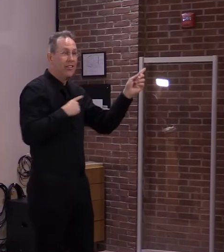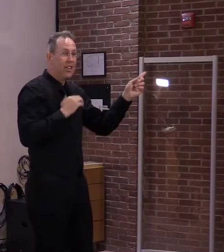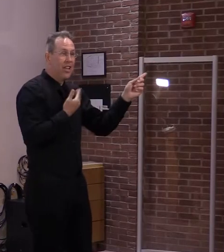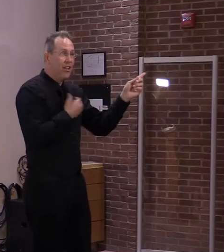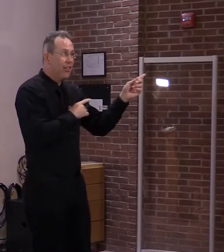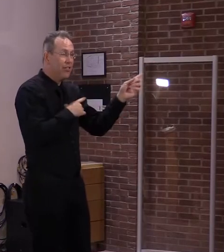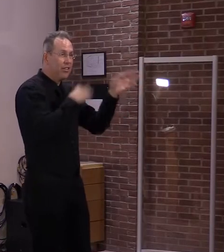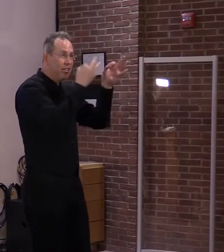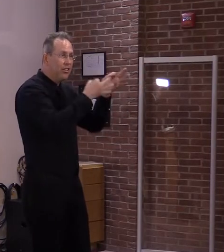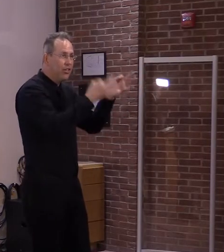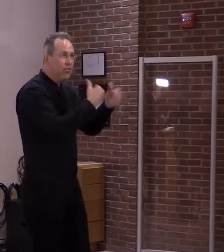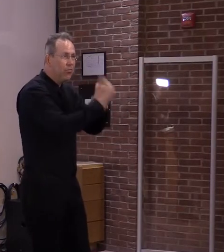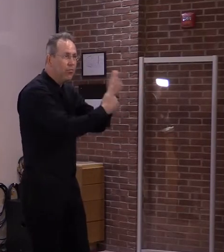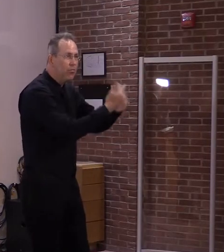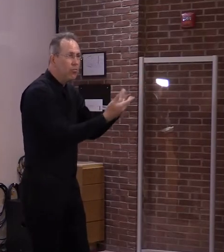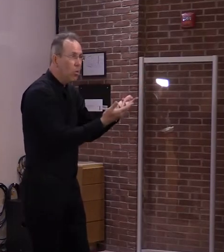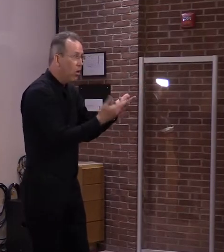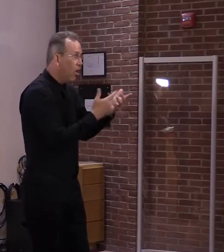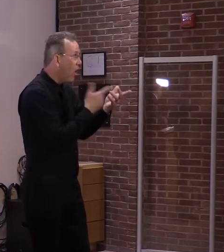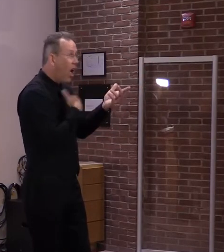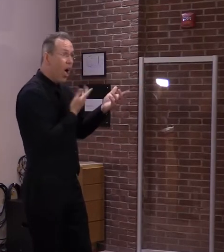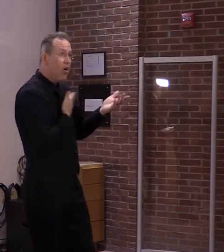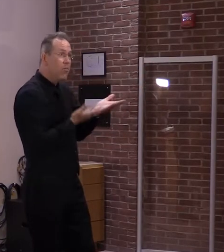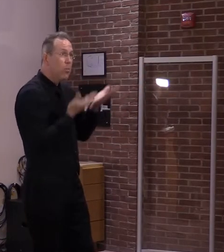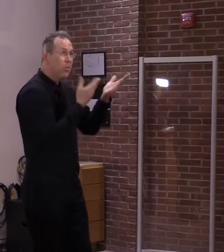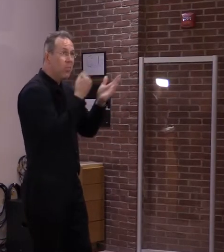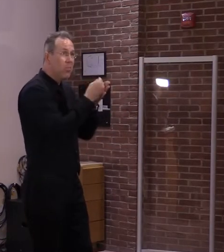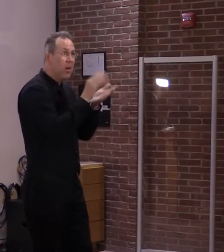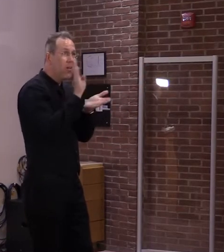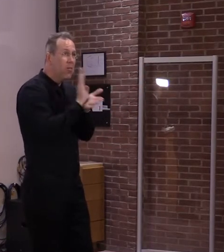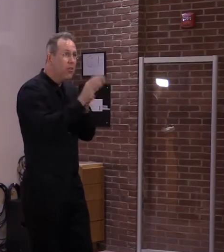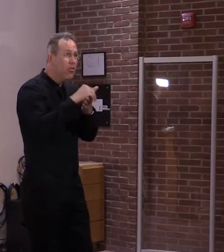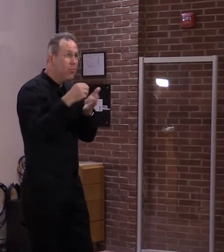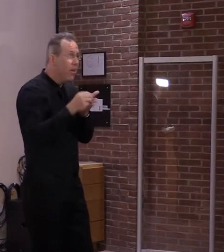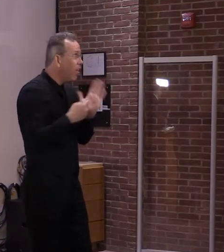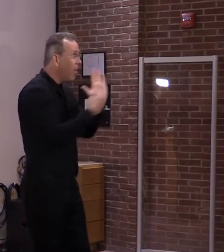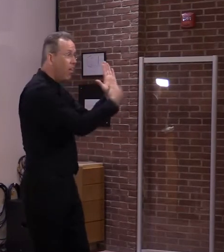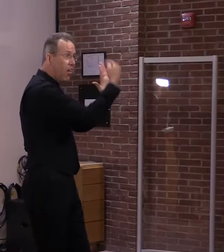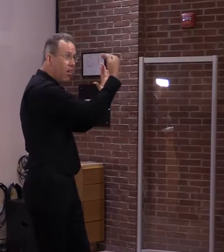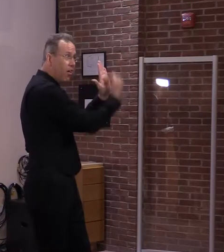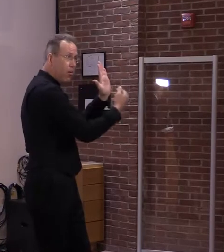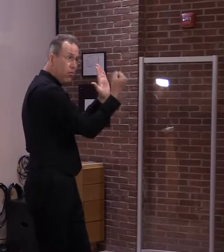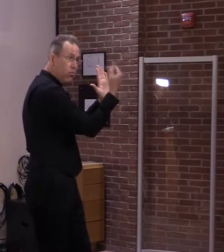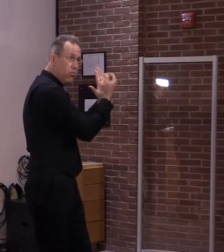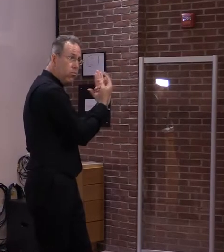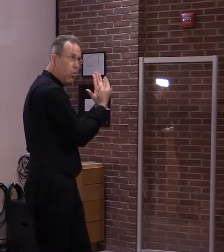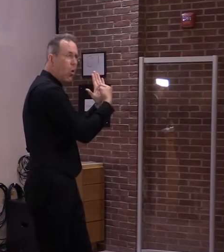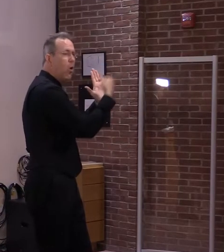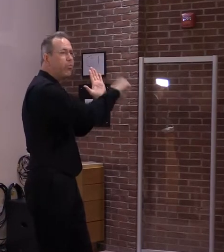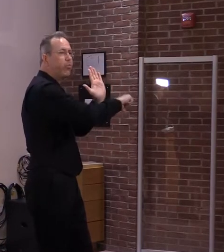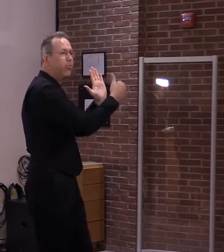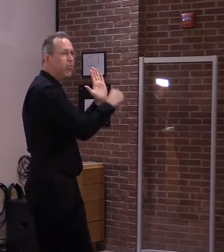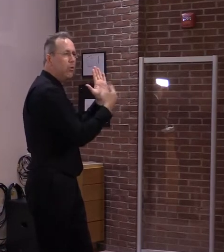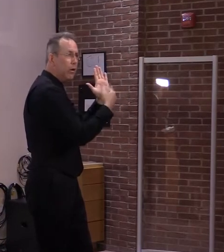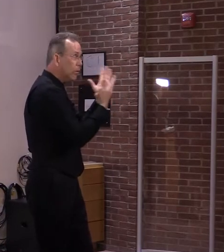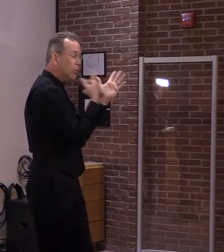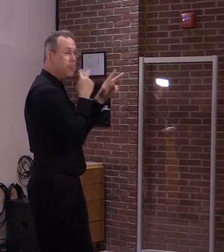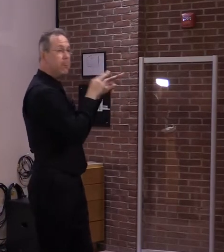proposal that we put forth to invest the billion dollars for the future, but stay tuned on that.